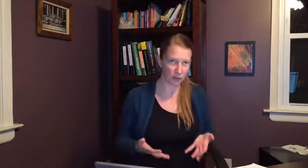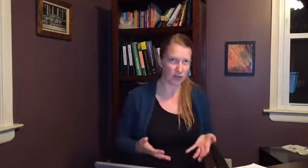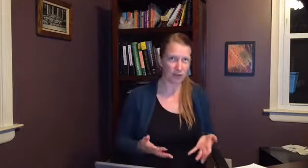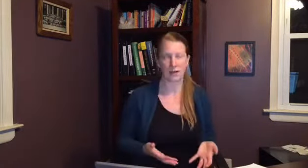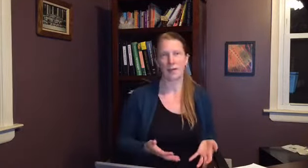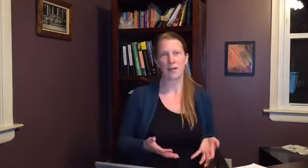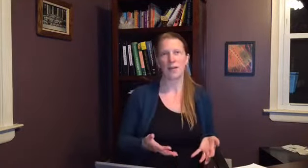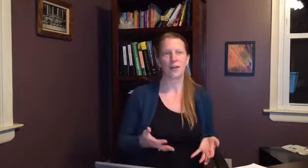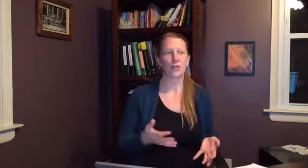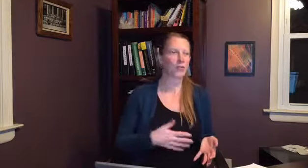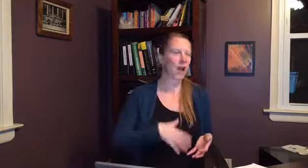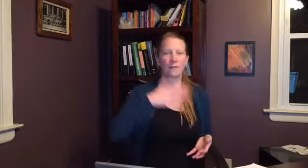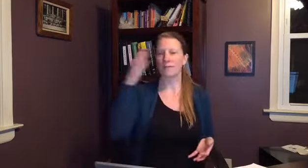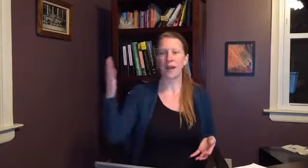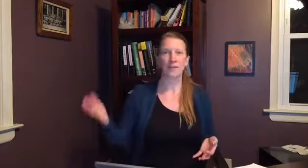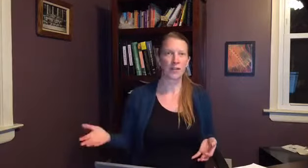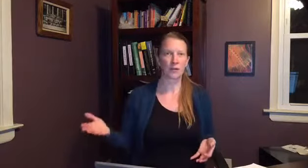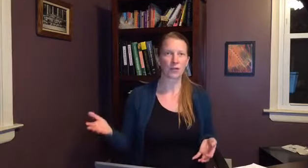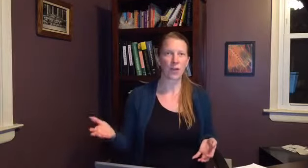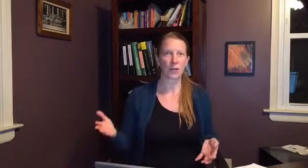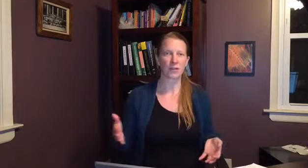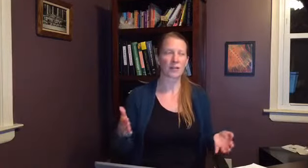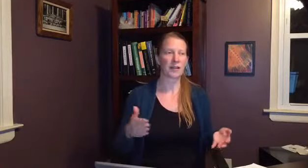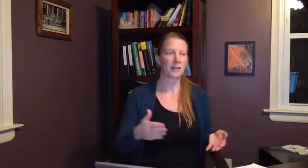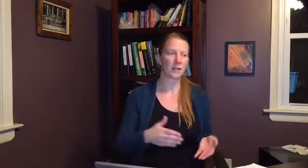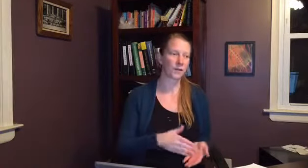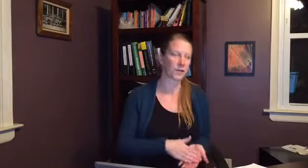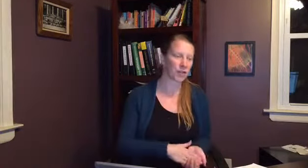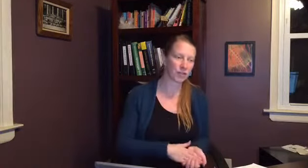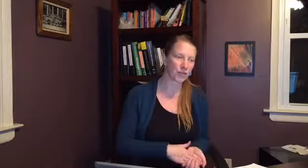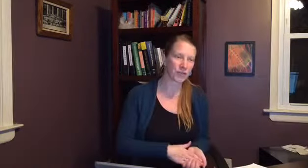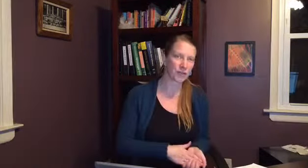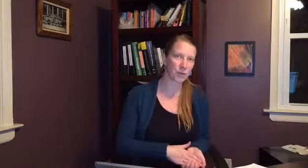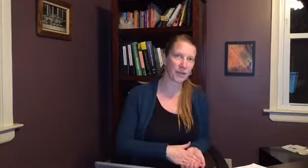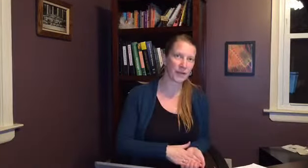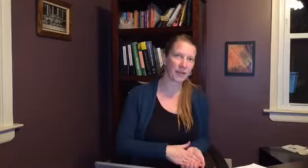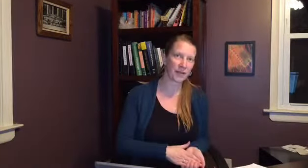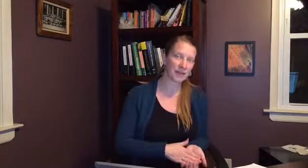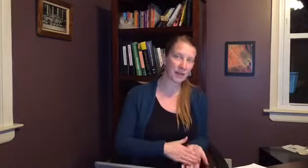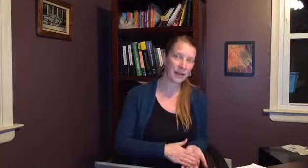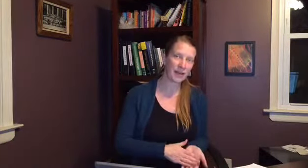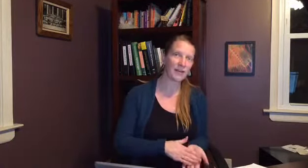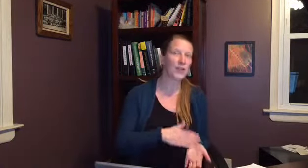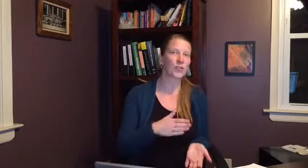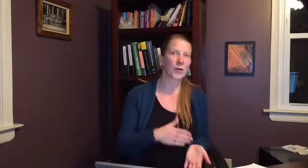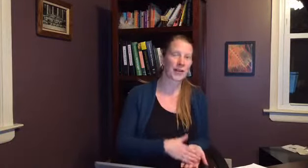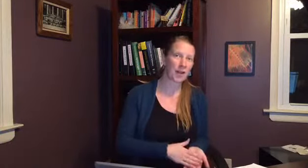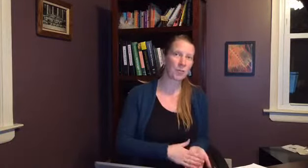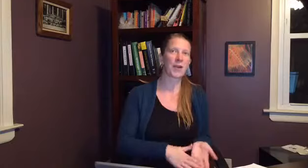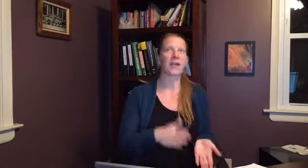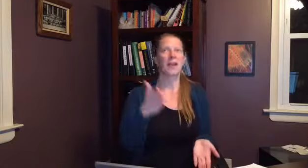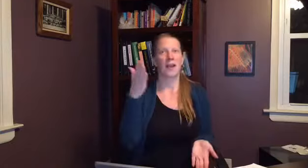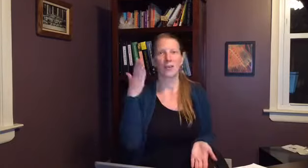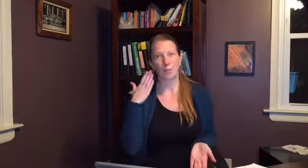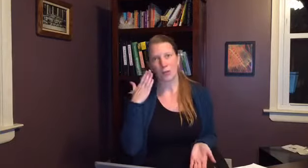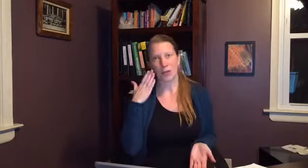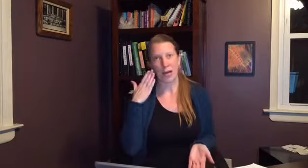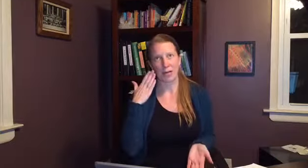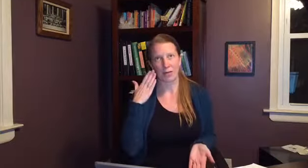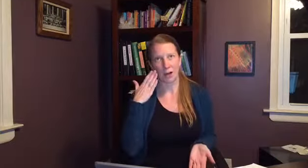area you're not five years going to like you know if you touch yourself during down the down there during an outbreak and you put your hand on